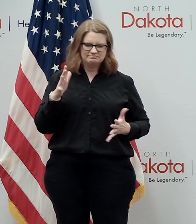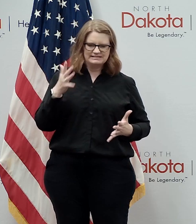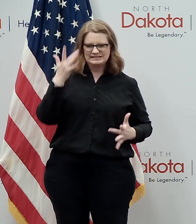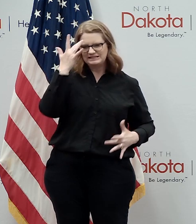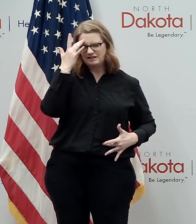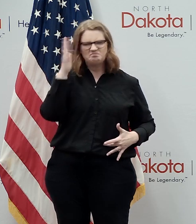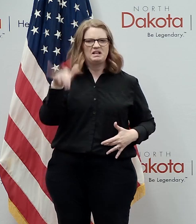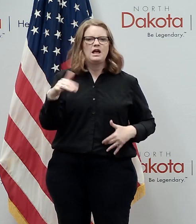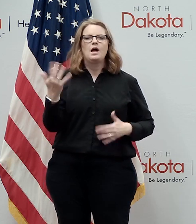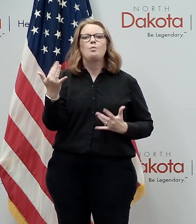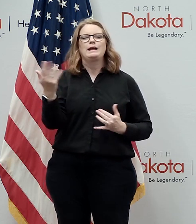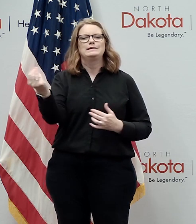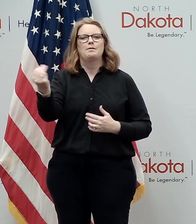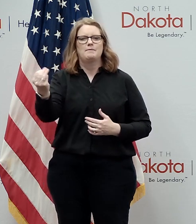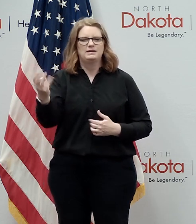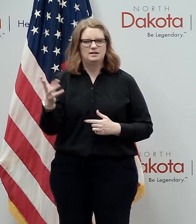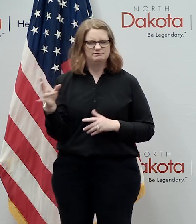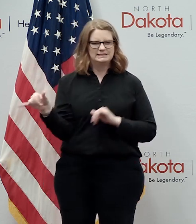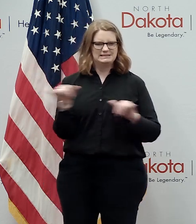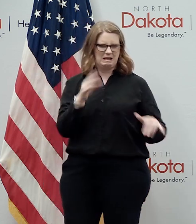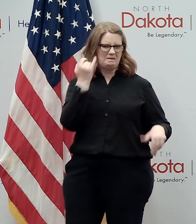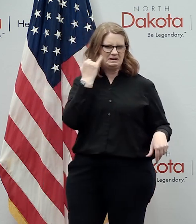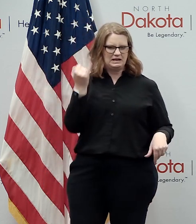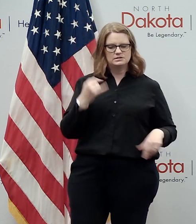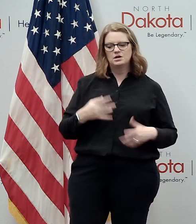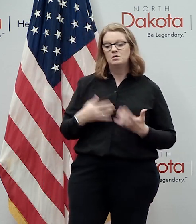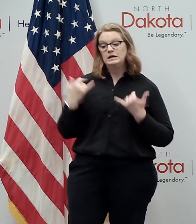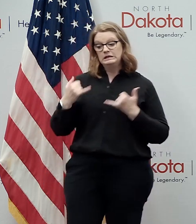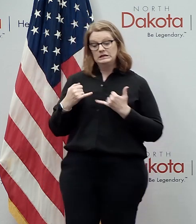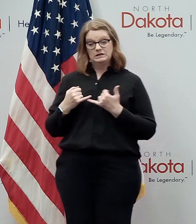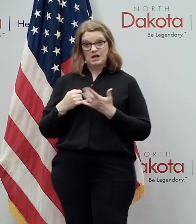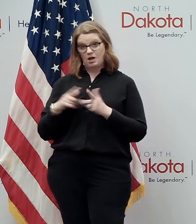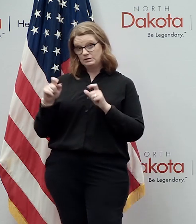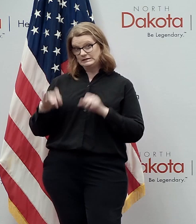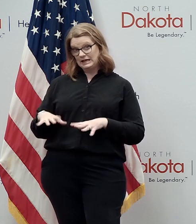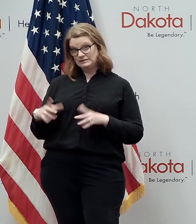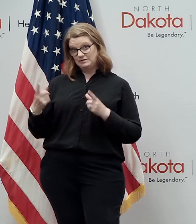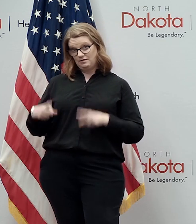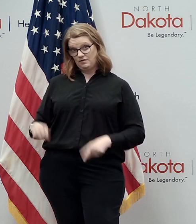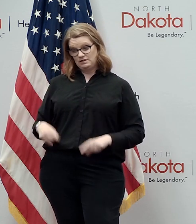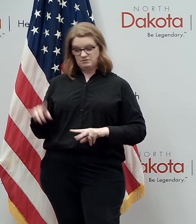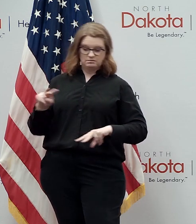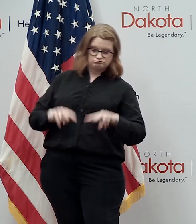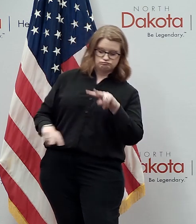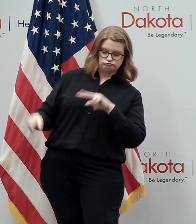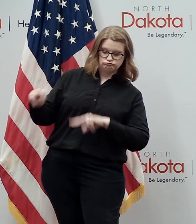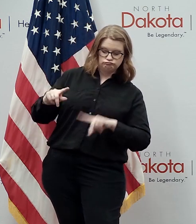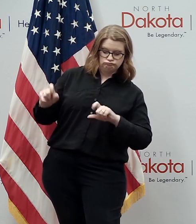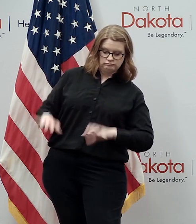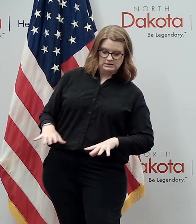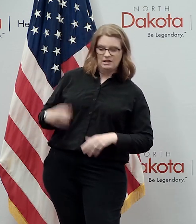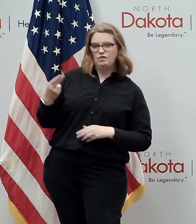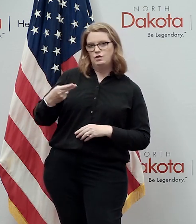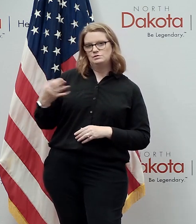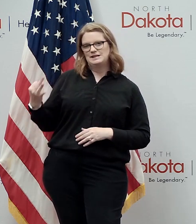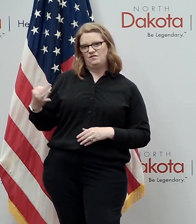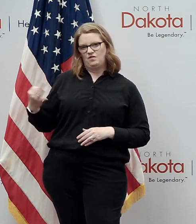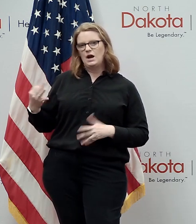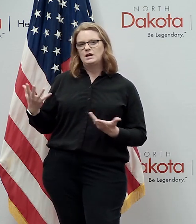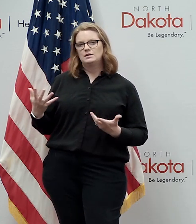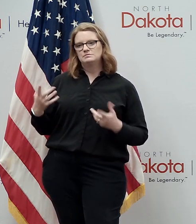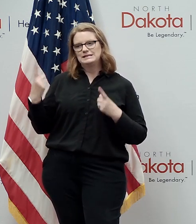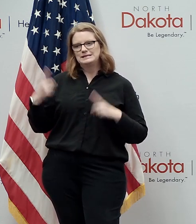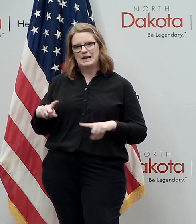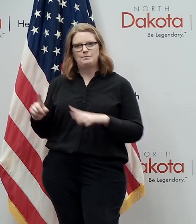was happening during this so again scheduling surveillance testing events uh on thursdays and fridays we'll start doing that around the